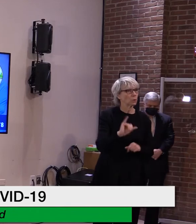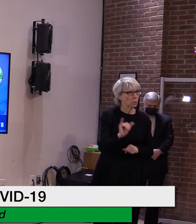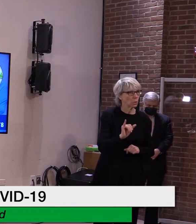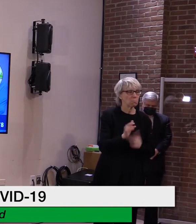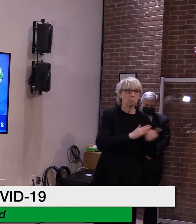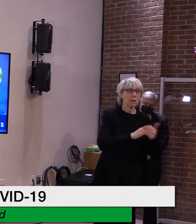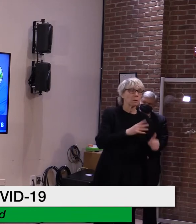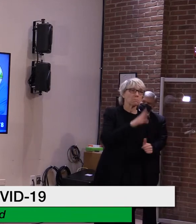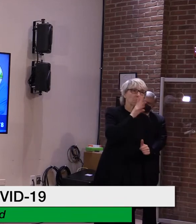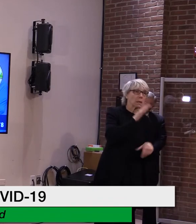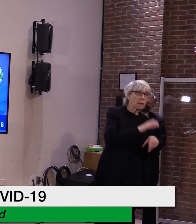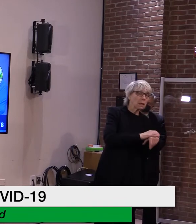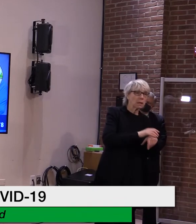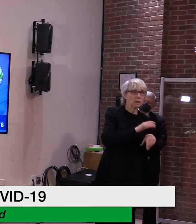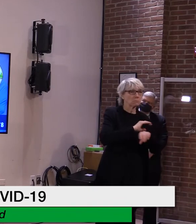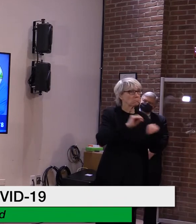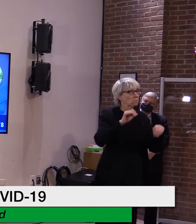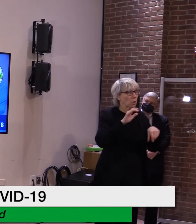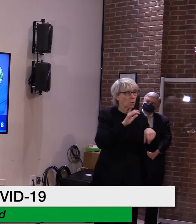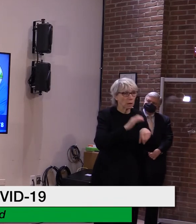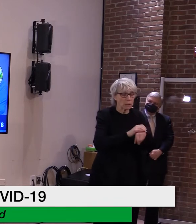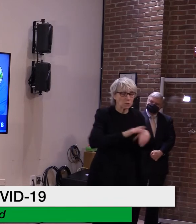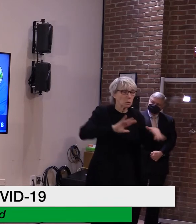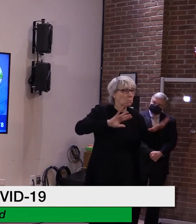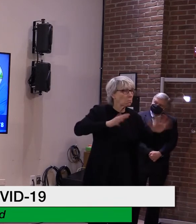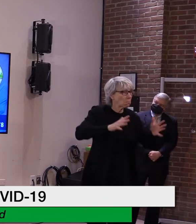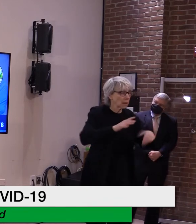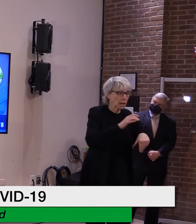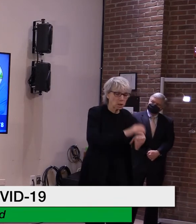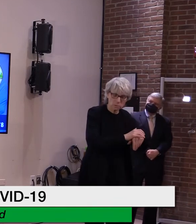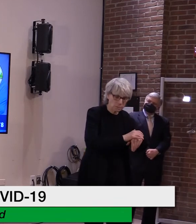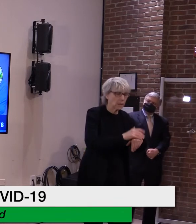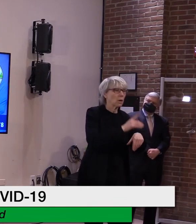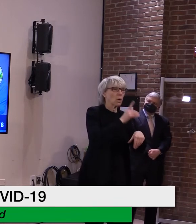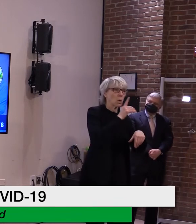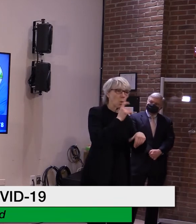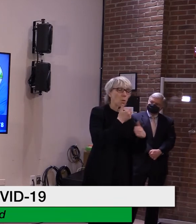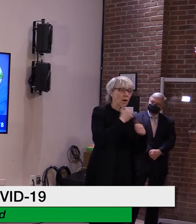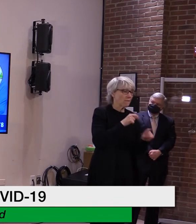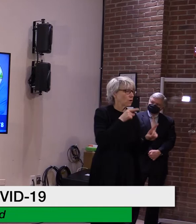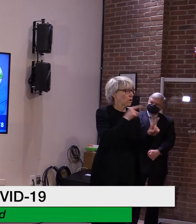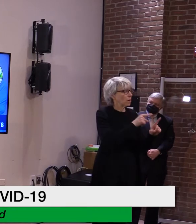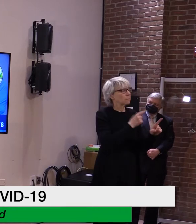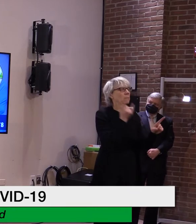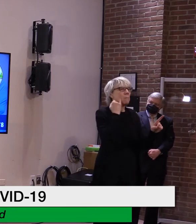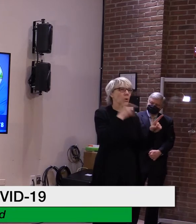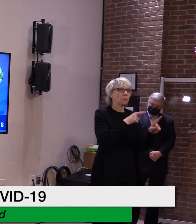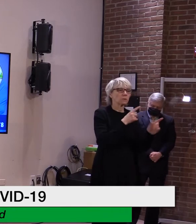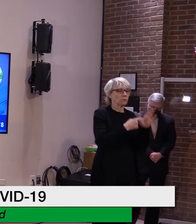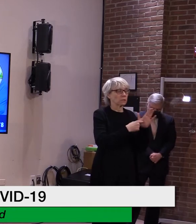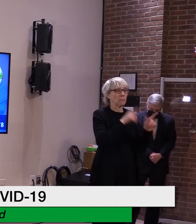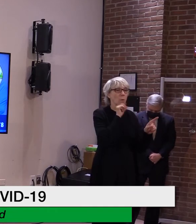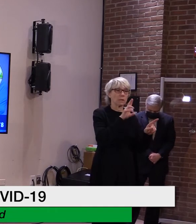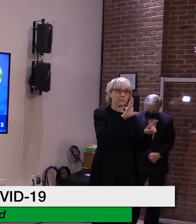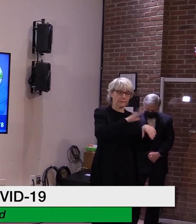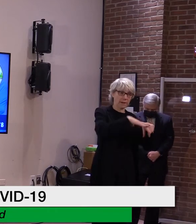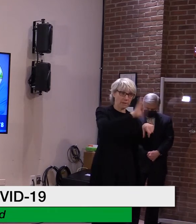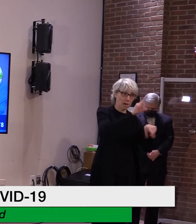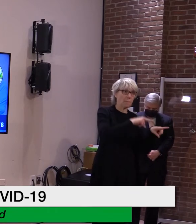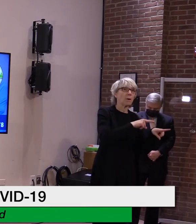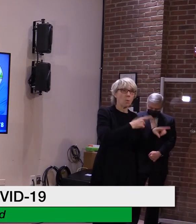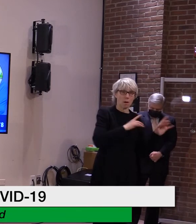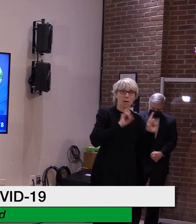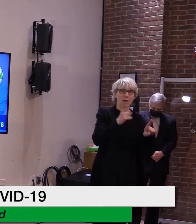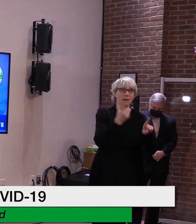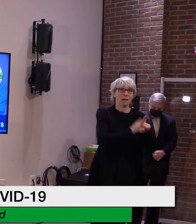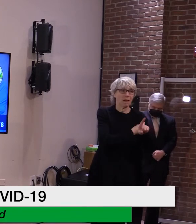Vermonter who meets the age category, for example, may also bring other household members to be vaccinated. This will